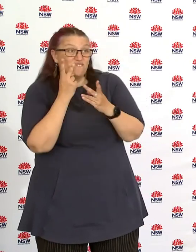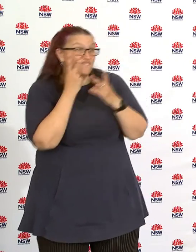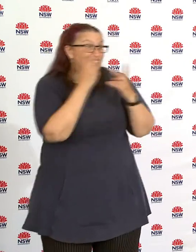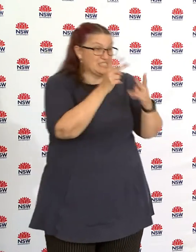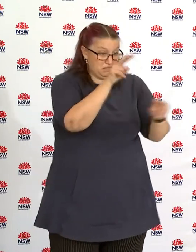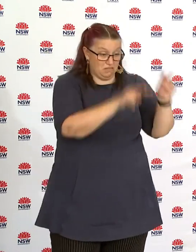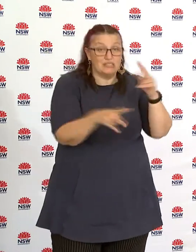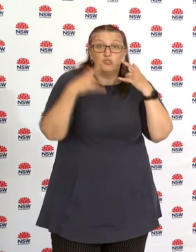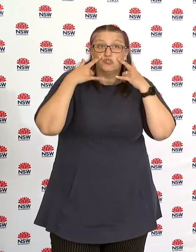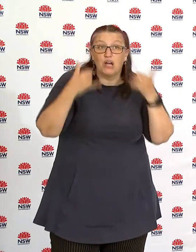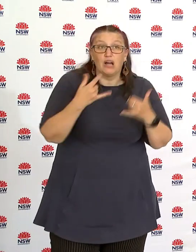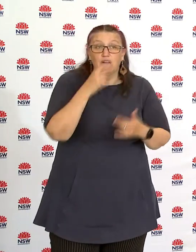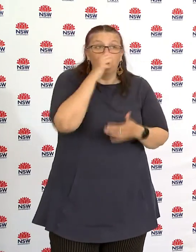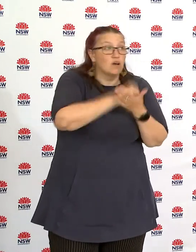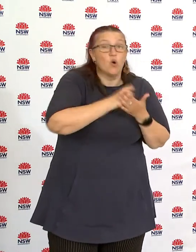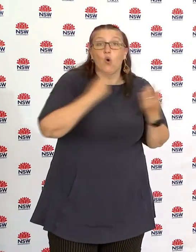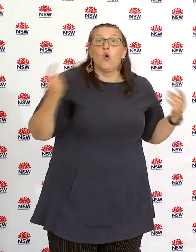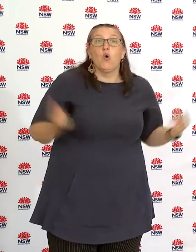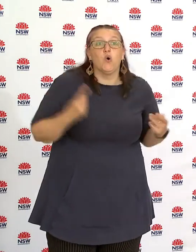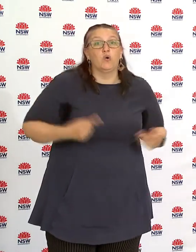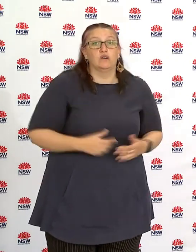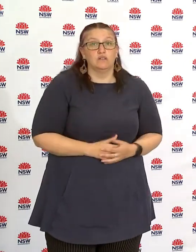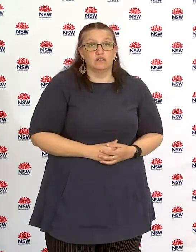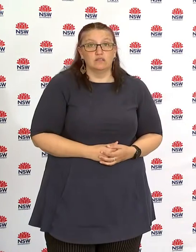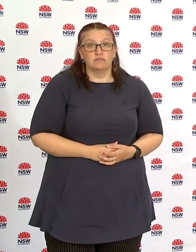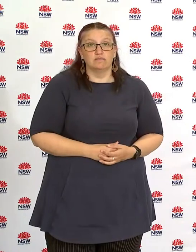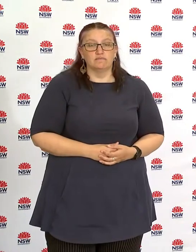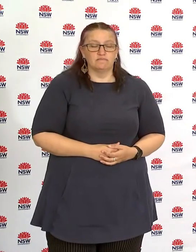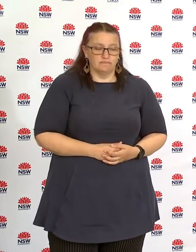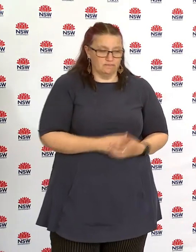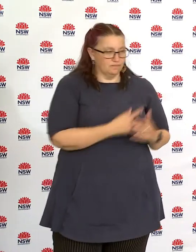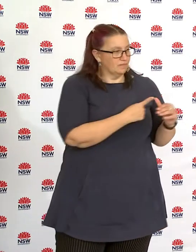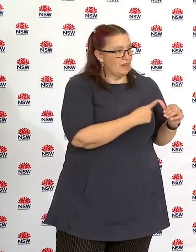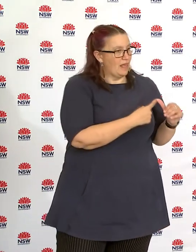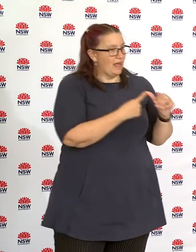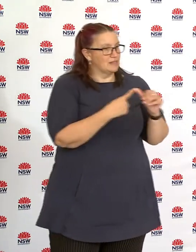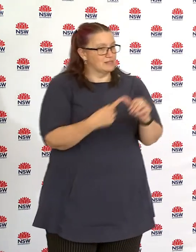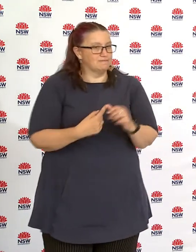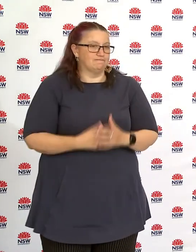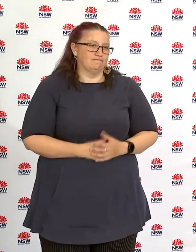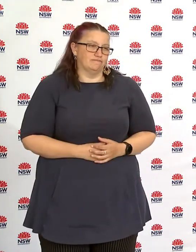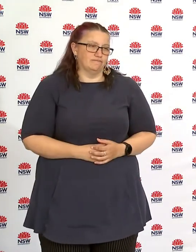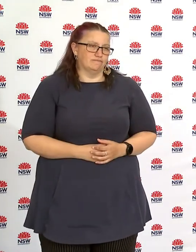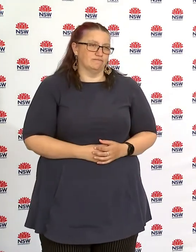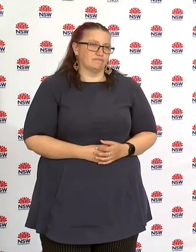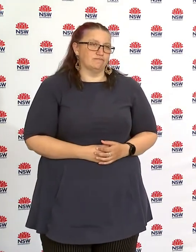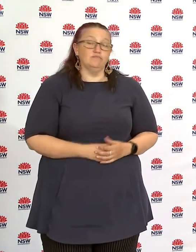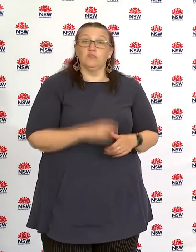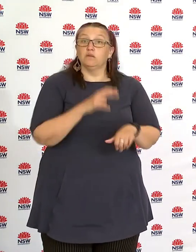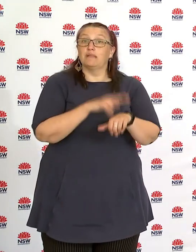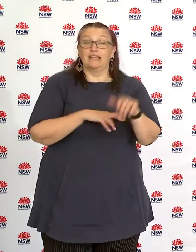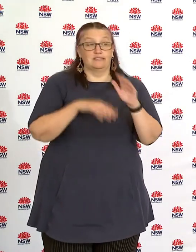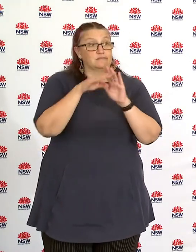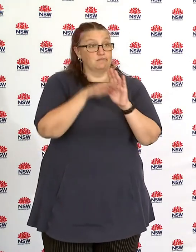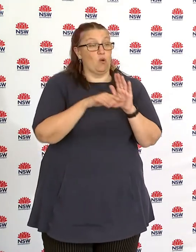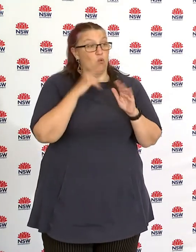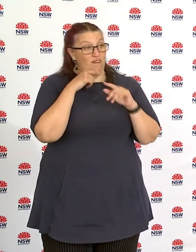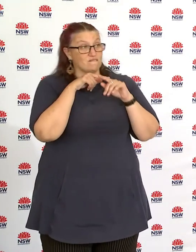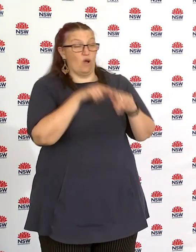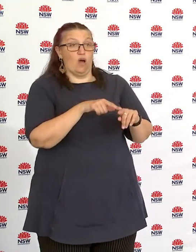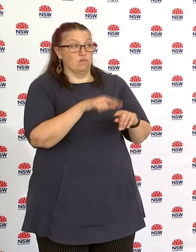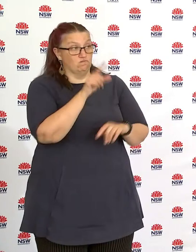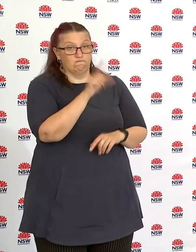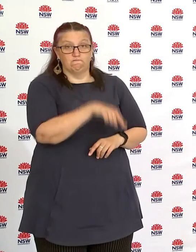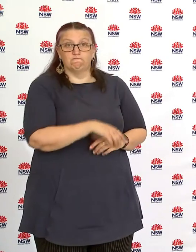sites and who's doing that well can i say across the whole board compliance activity uh will increase not just